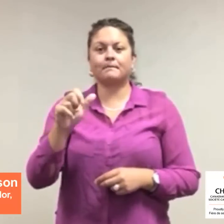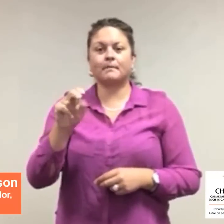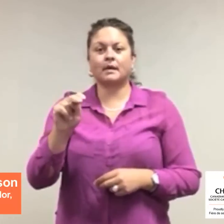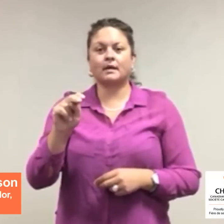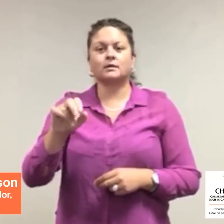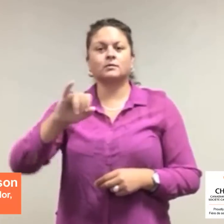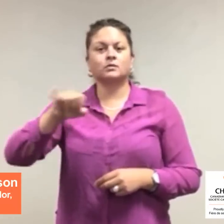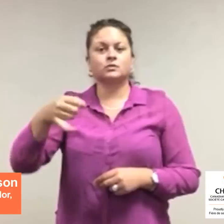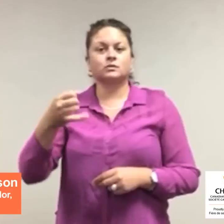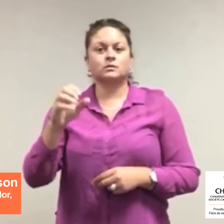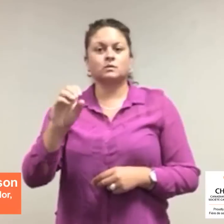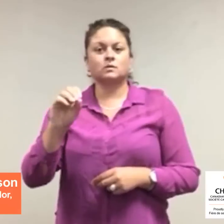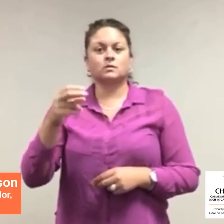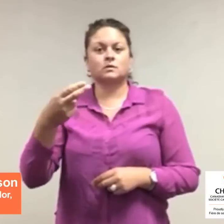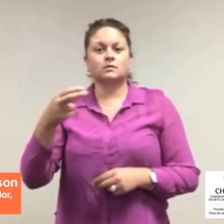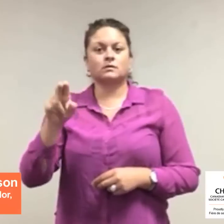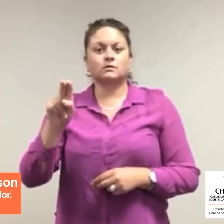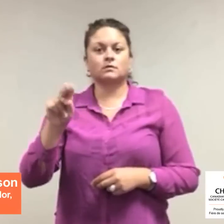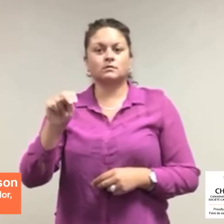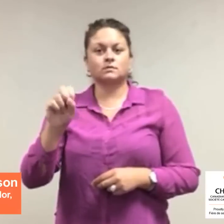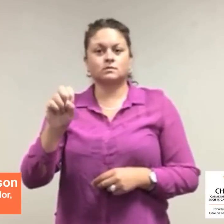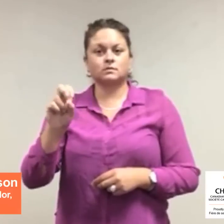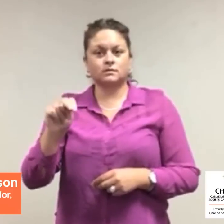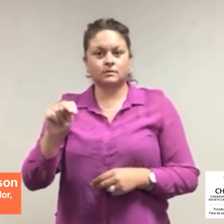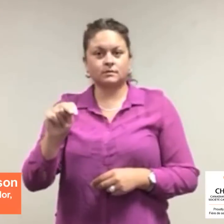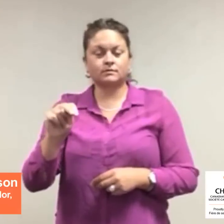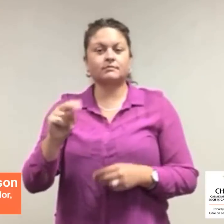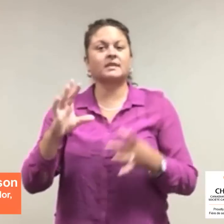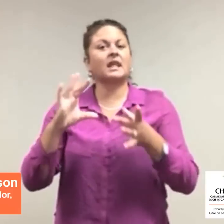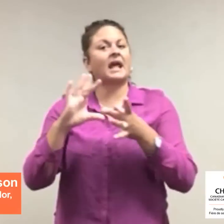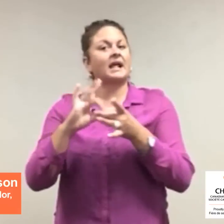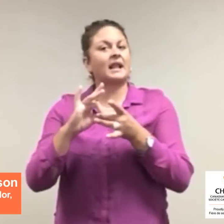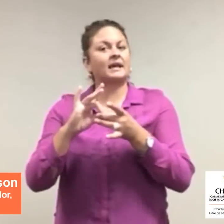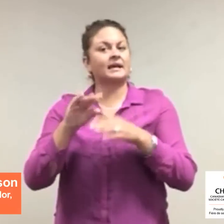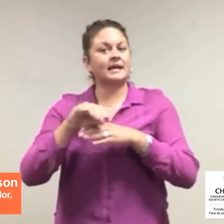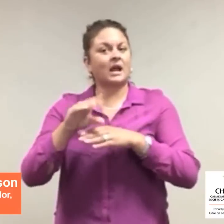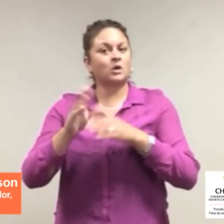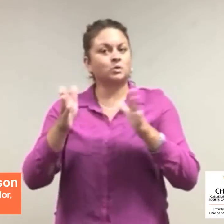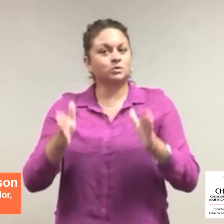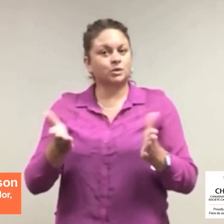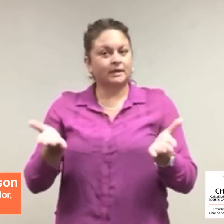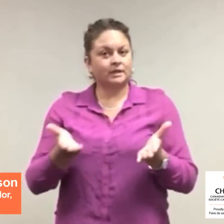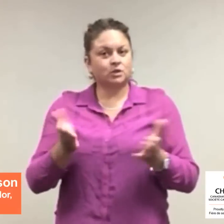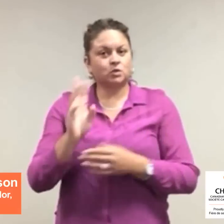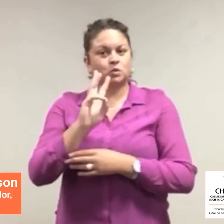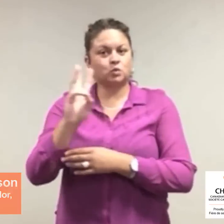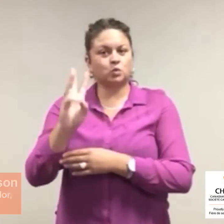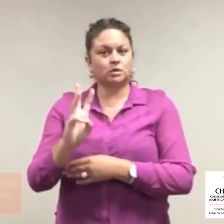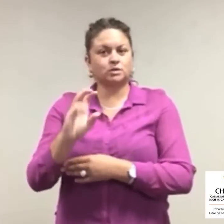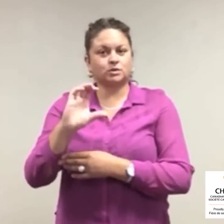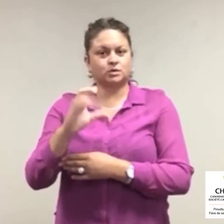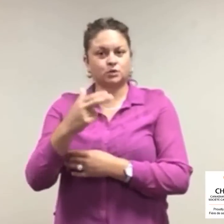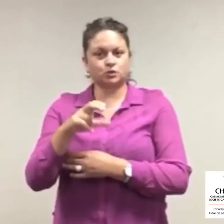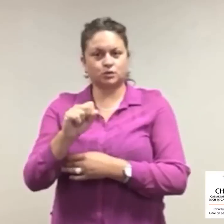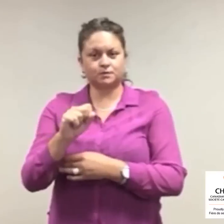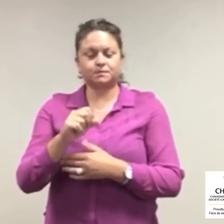Hello, my name is Megan Johnson and I'm a Connect counselor here